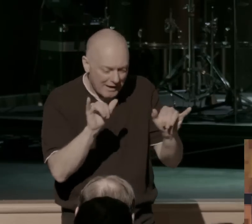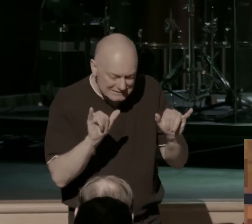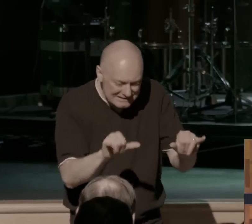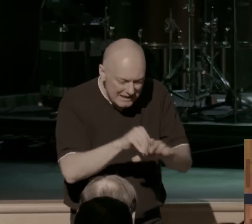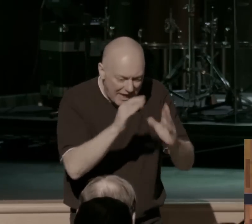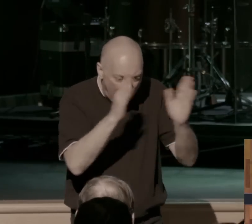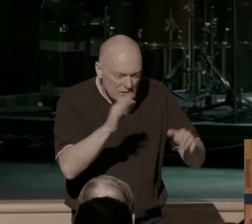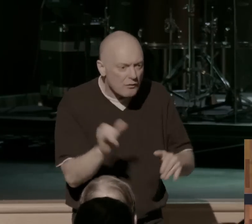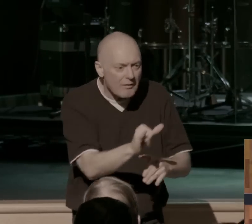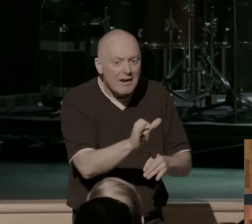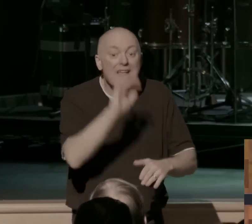forever.